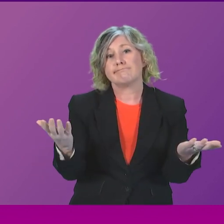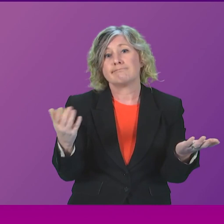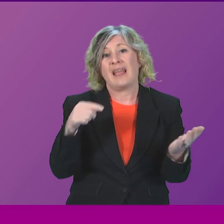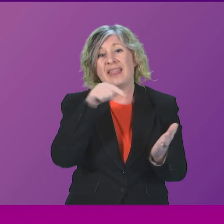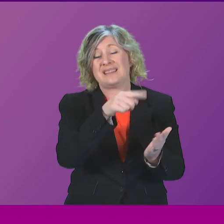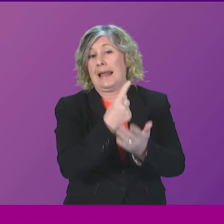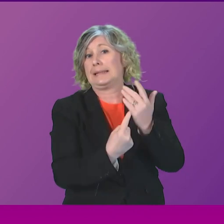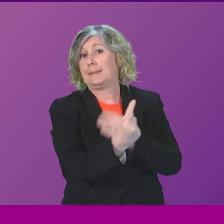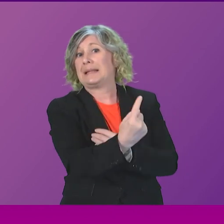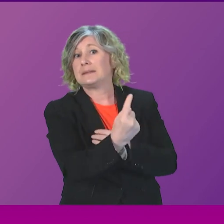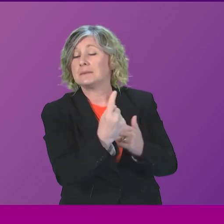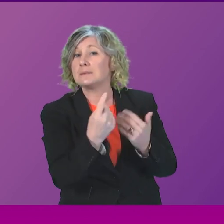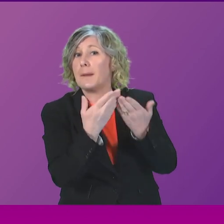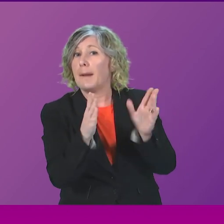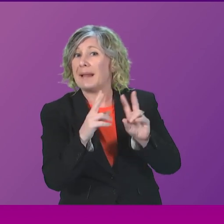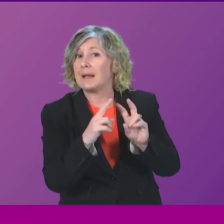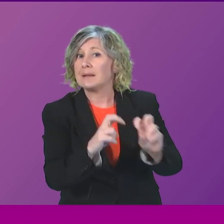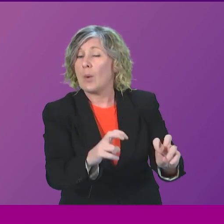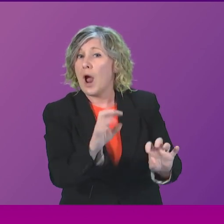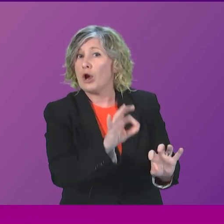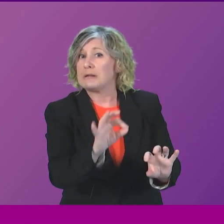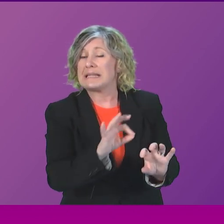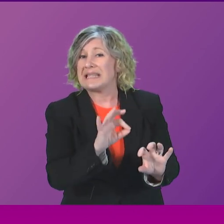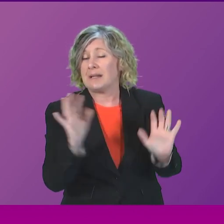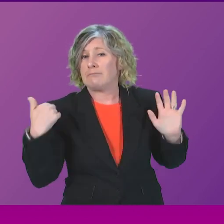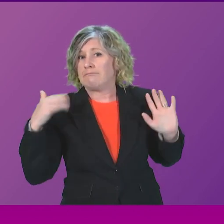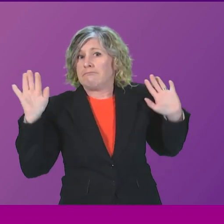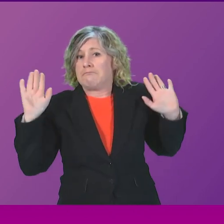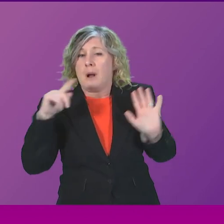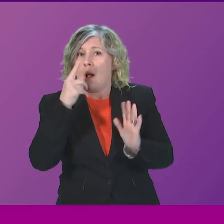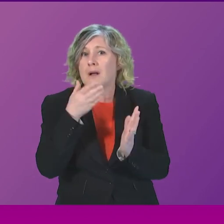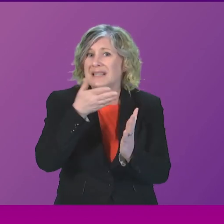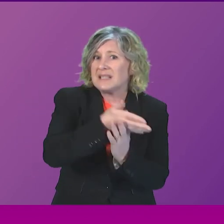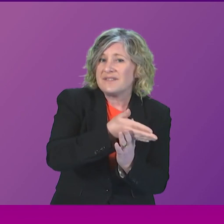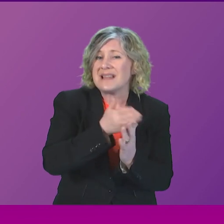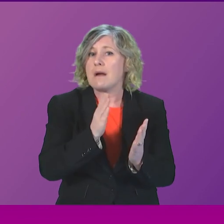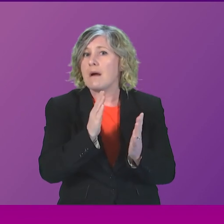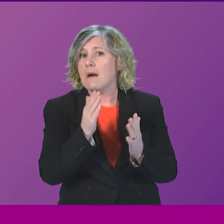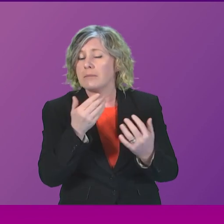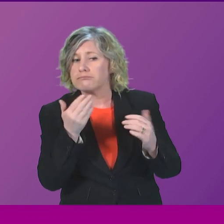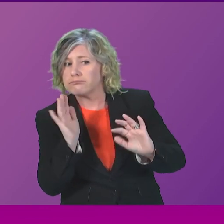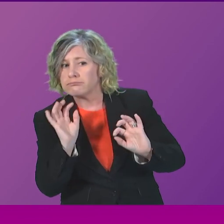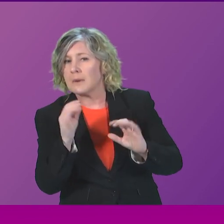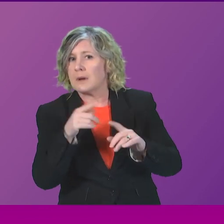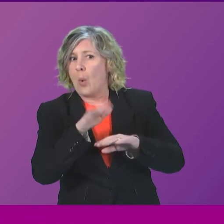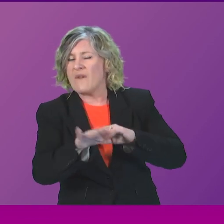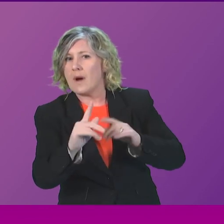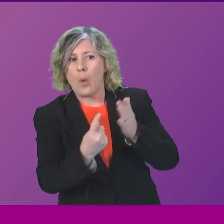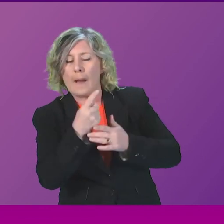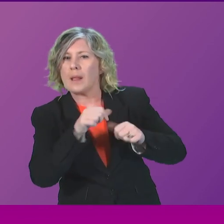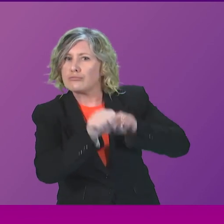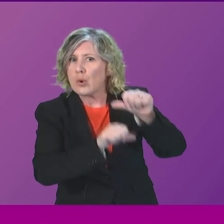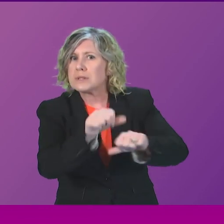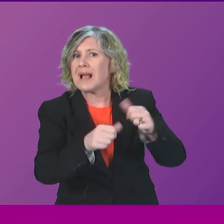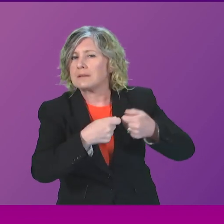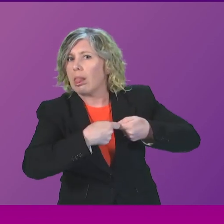independent public inquiry. I am not able to interfere or intervene when it comes to the timescale of that public